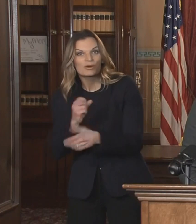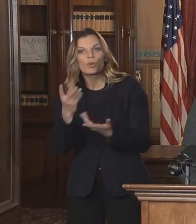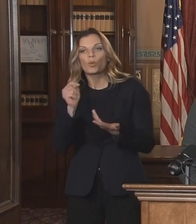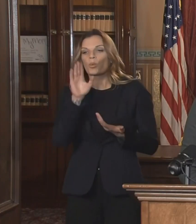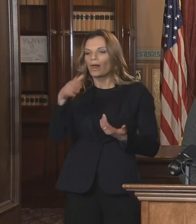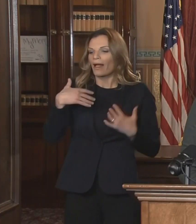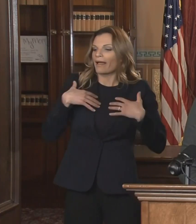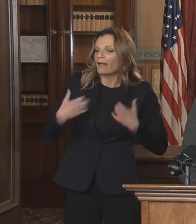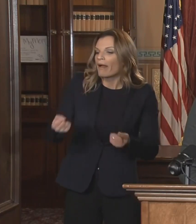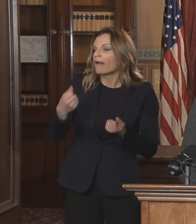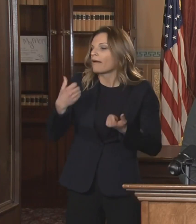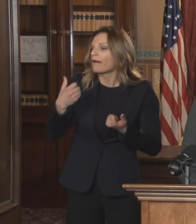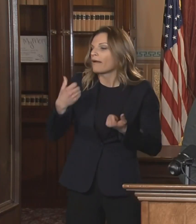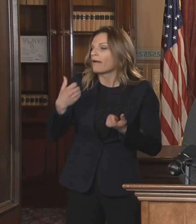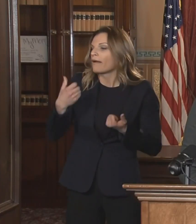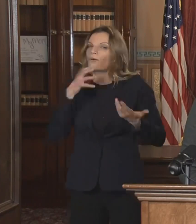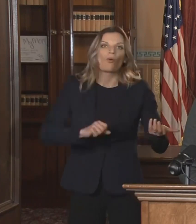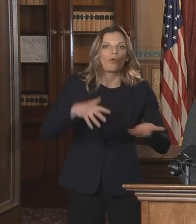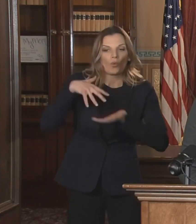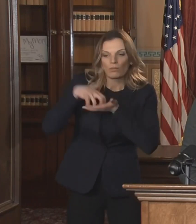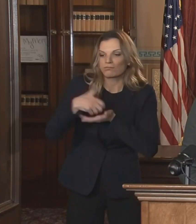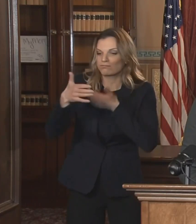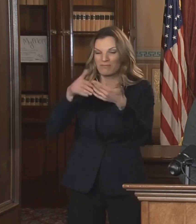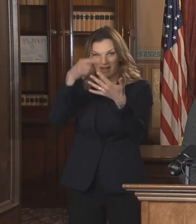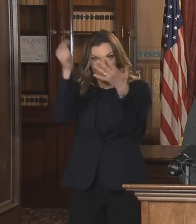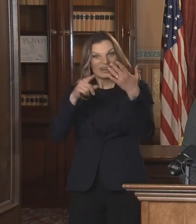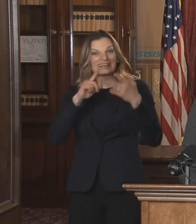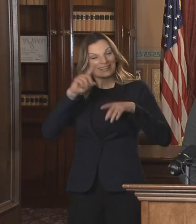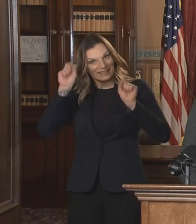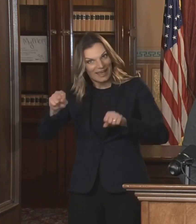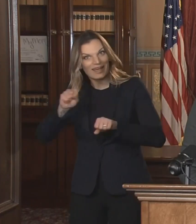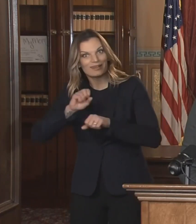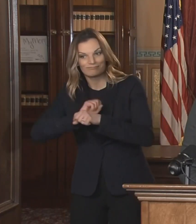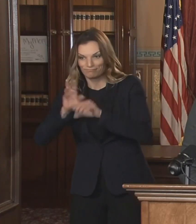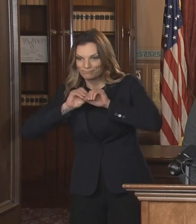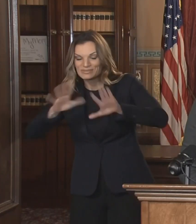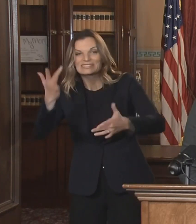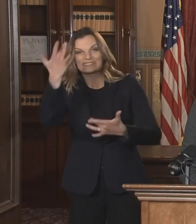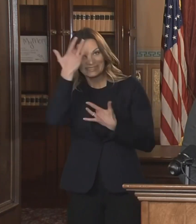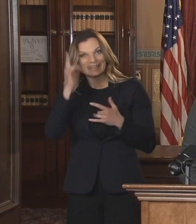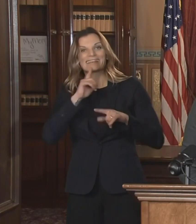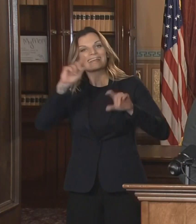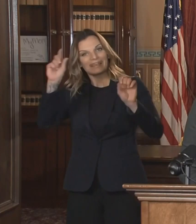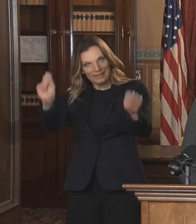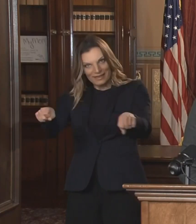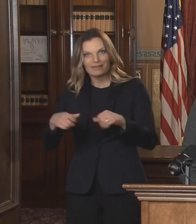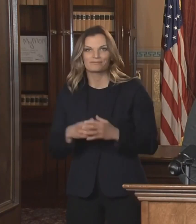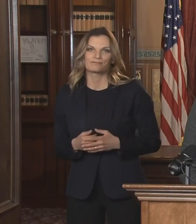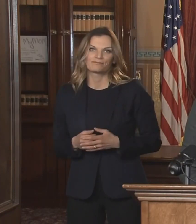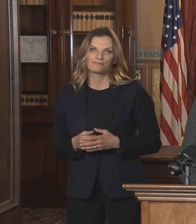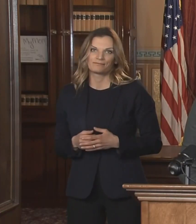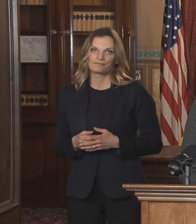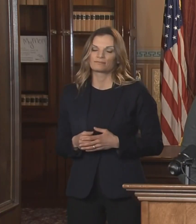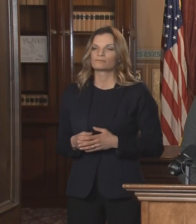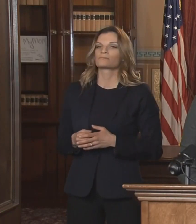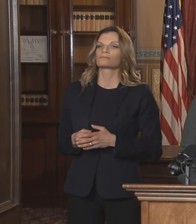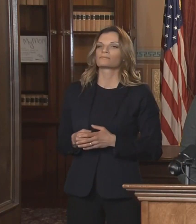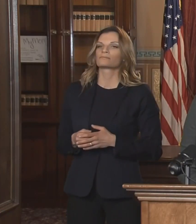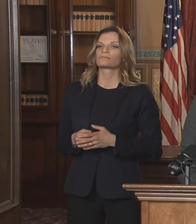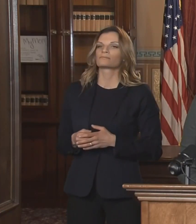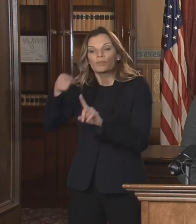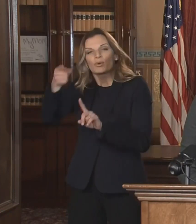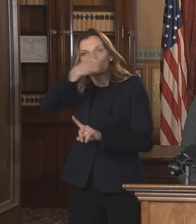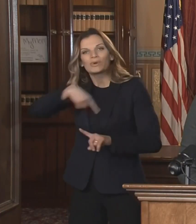and that's why it's so important that we focus on the fact that we are all Michiganders, and our common enemy is this virus,